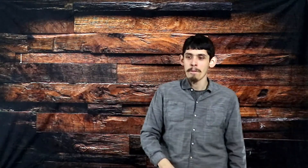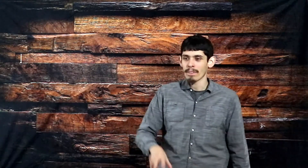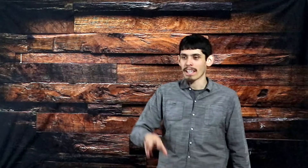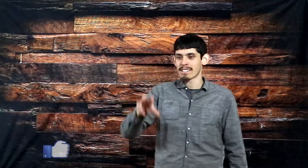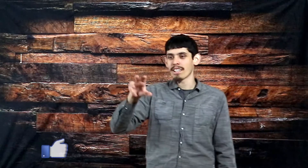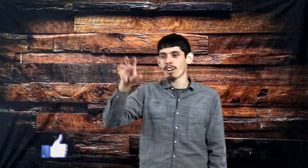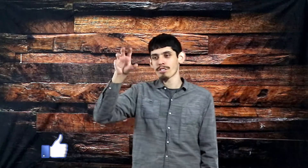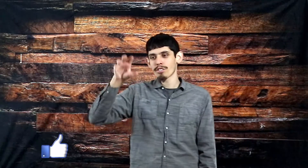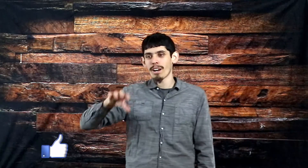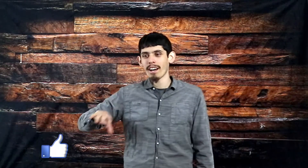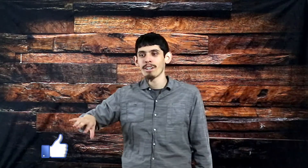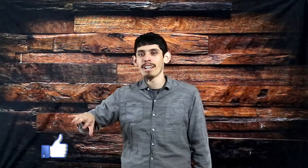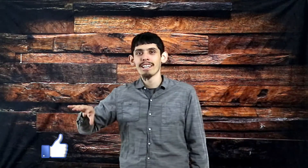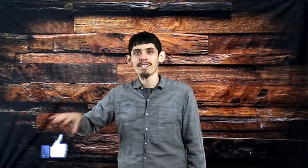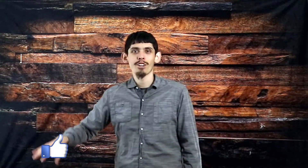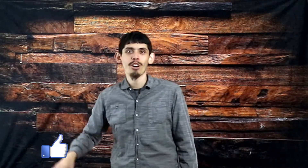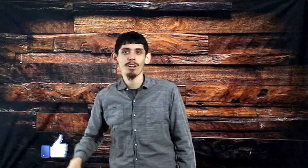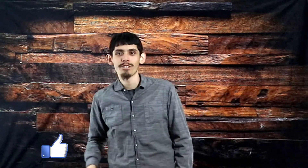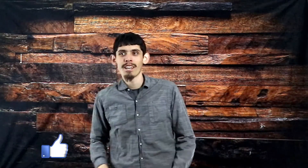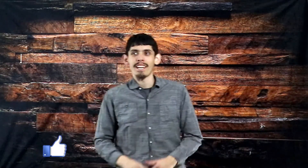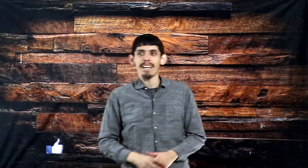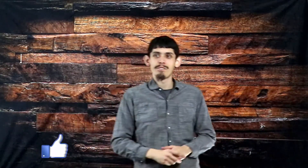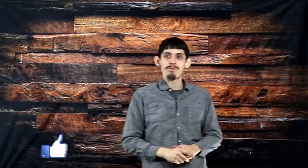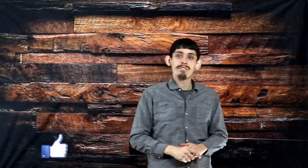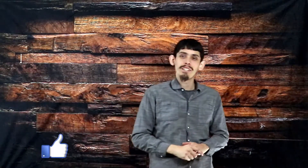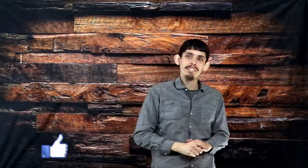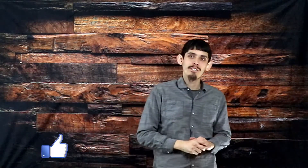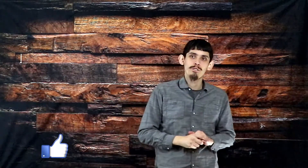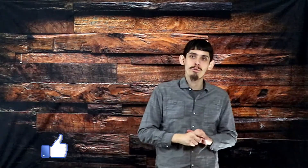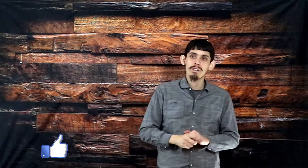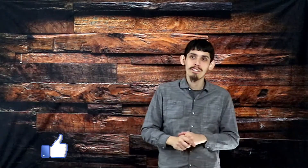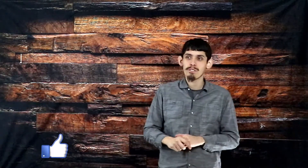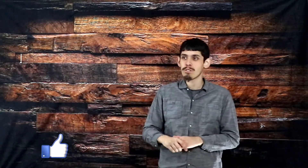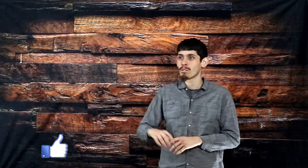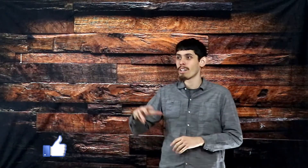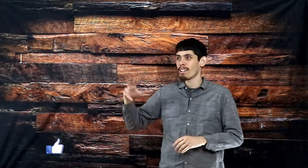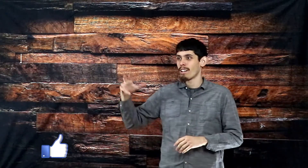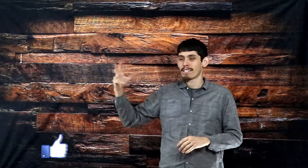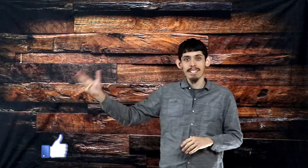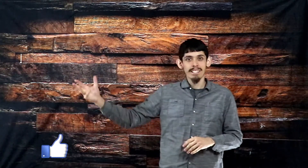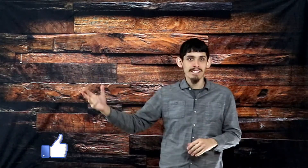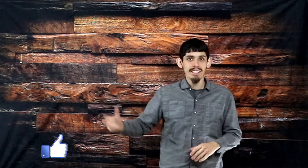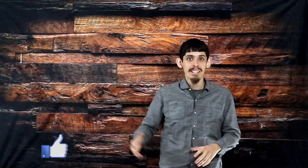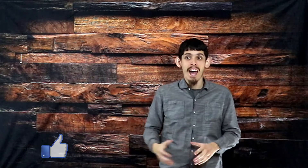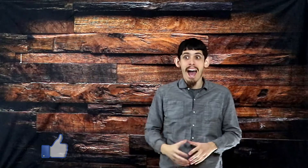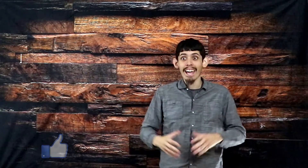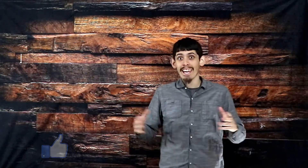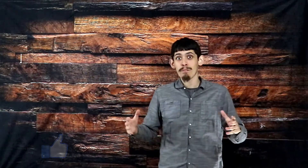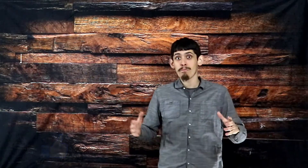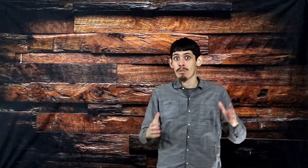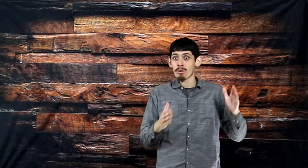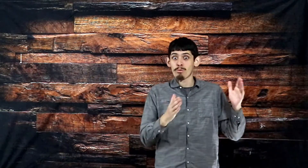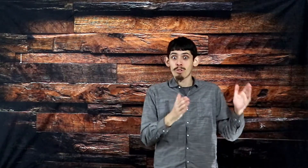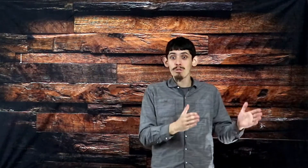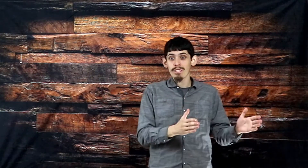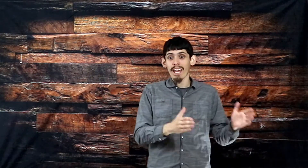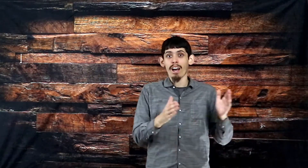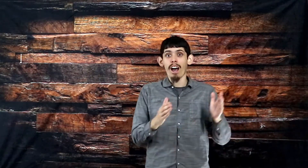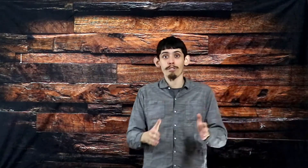And seeing also how He's called in Revelation 22.16, I am the root and offspring